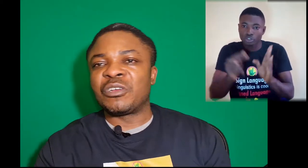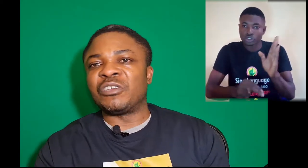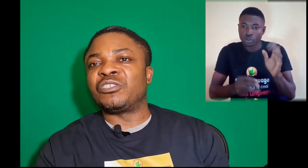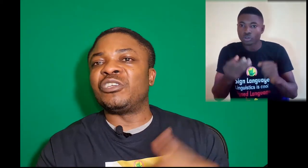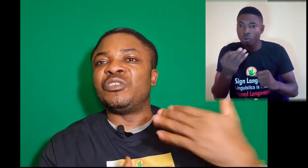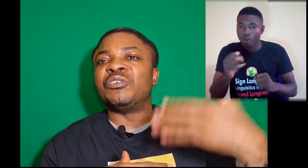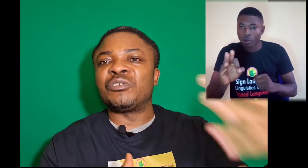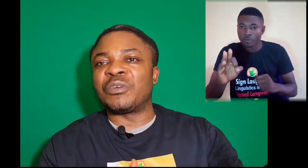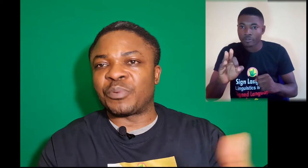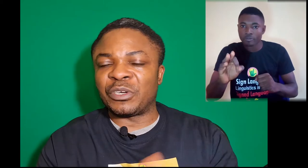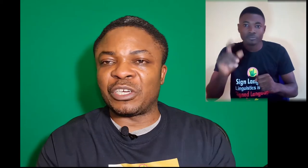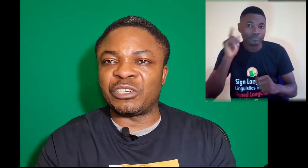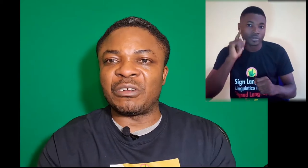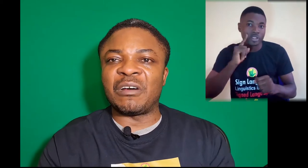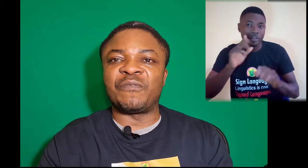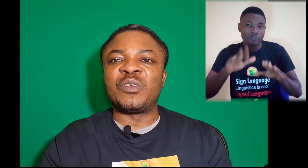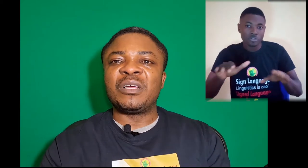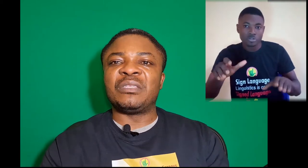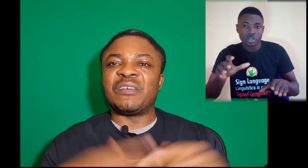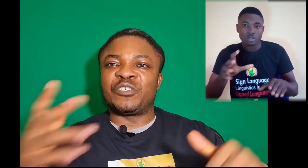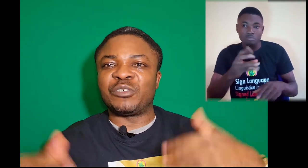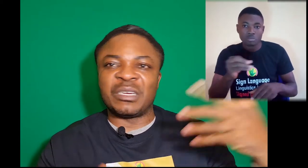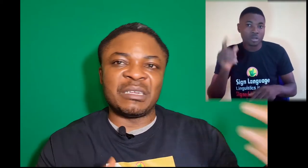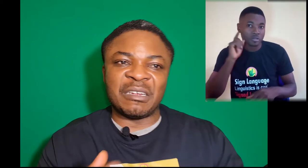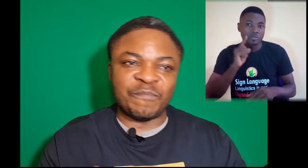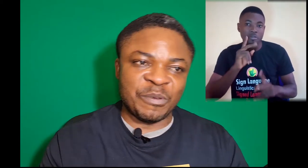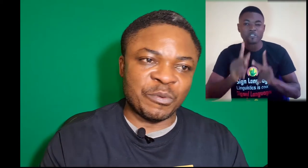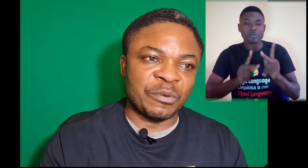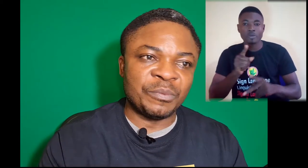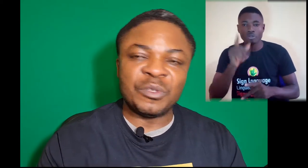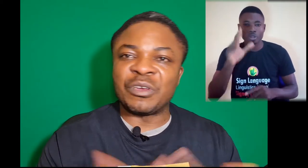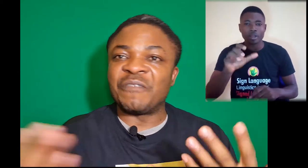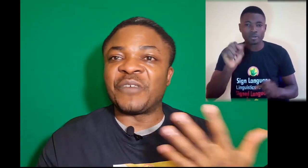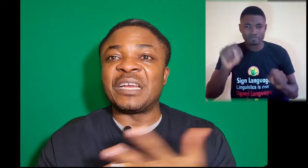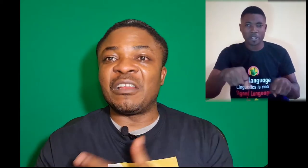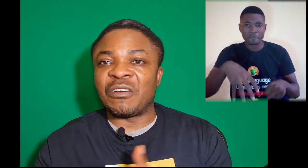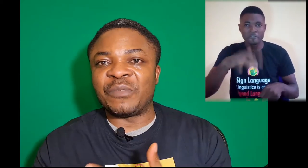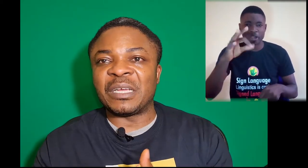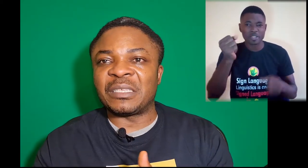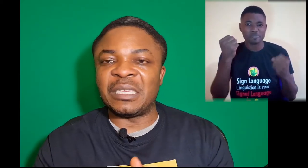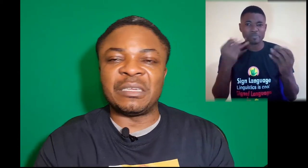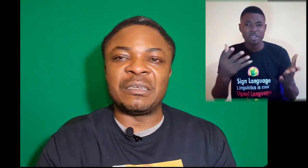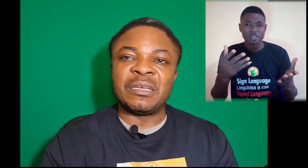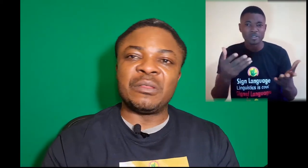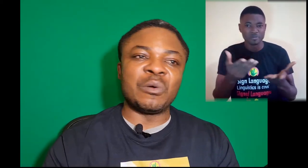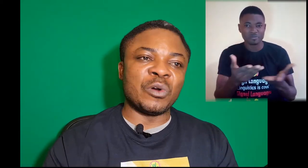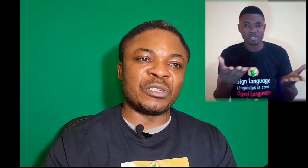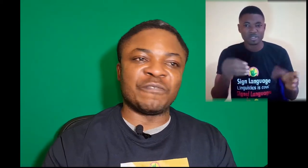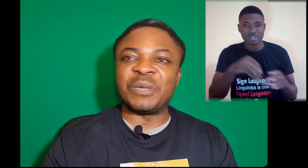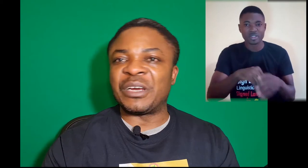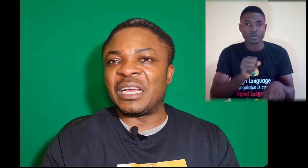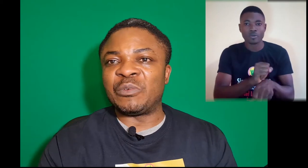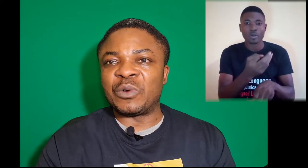continued reproduction of deaf children and deaf people. You can find a lot of that in the works of Mary Edward.